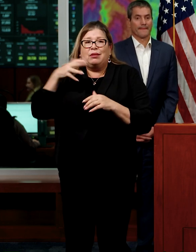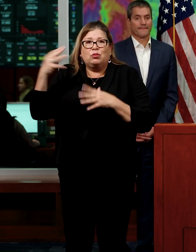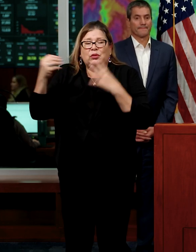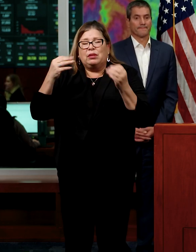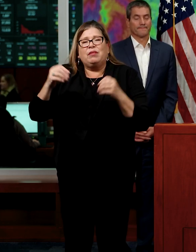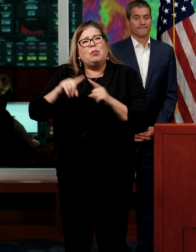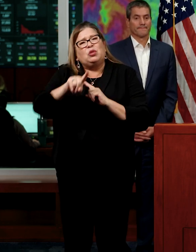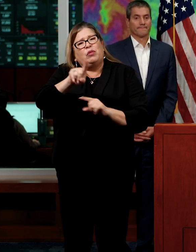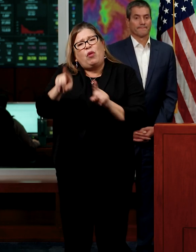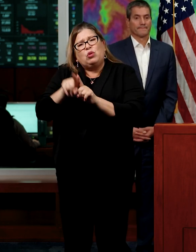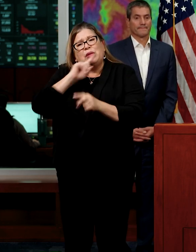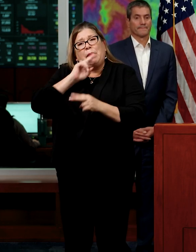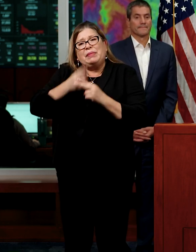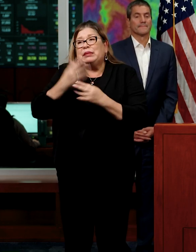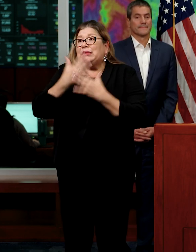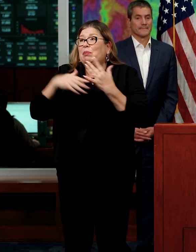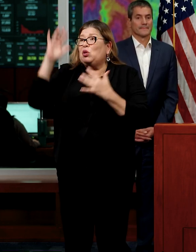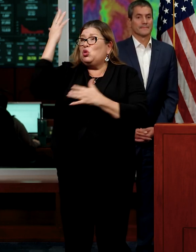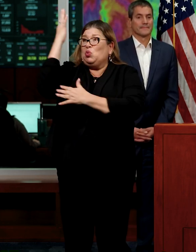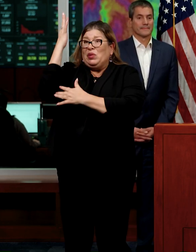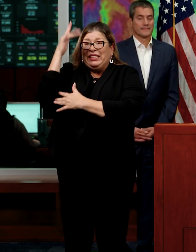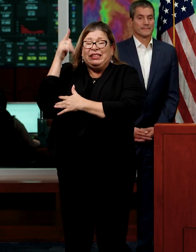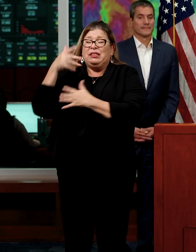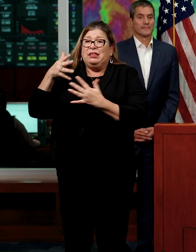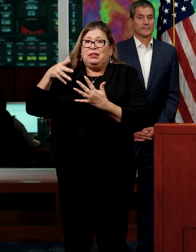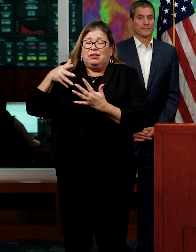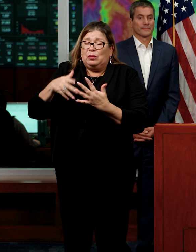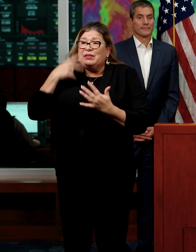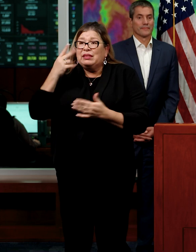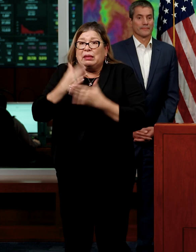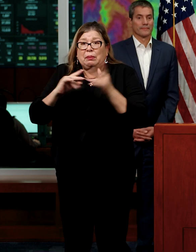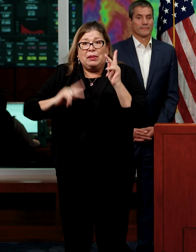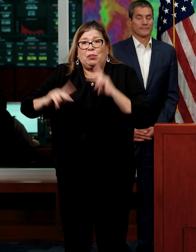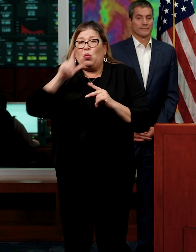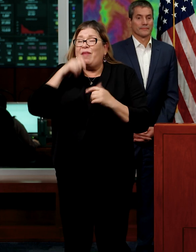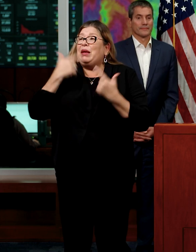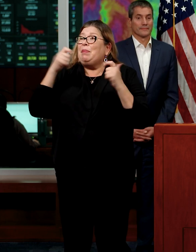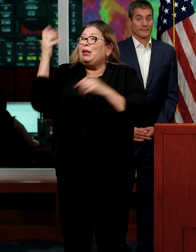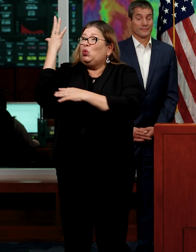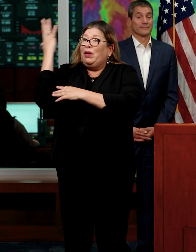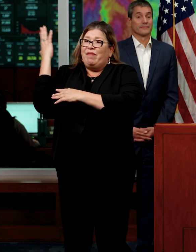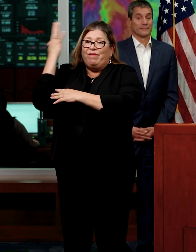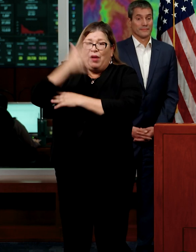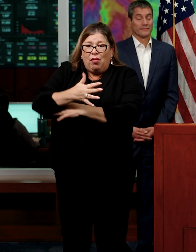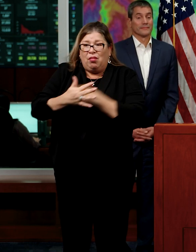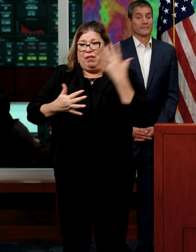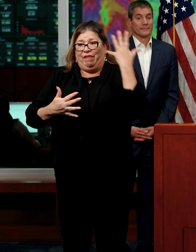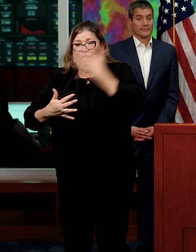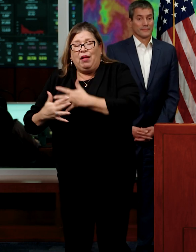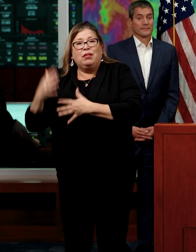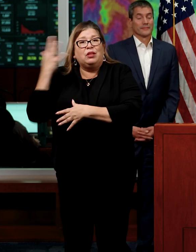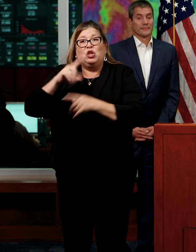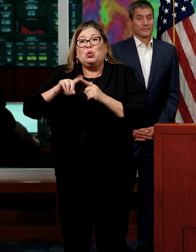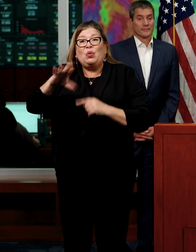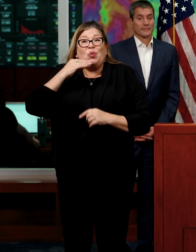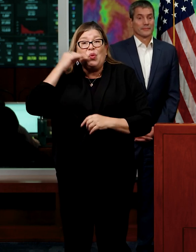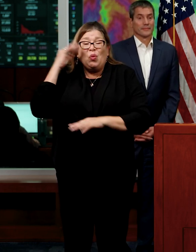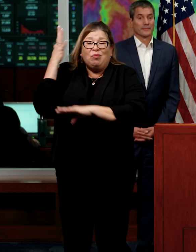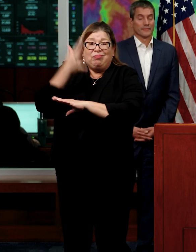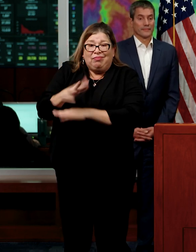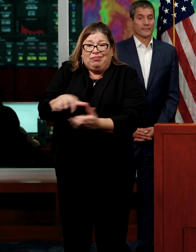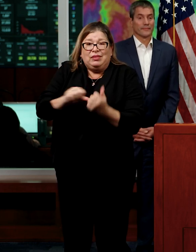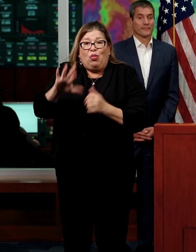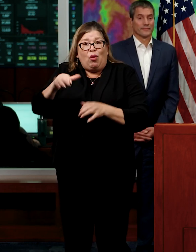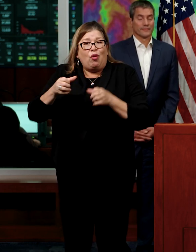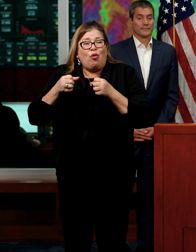these trees are very stressed because of the drought. And we saw some people who had really big trees fall into their homes or cars. So